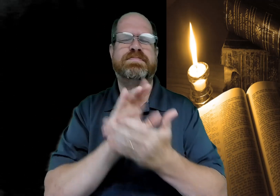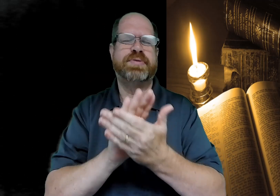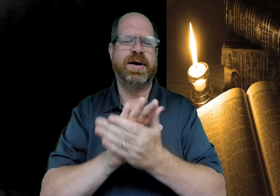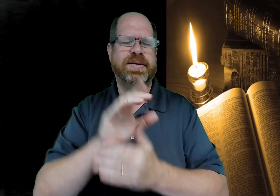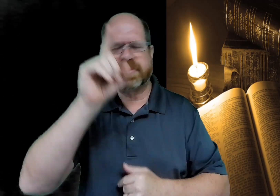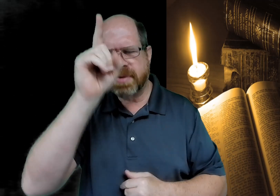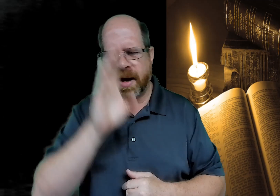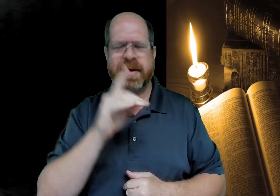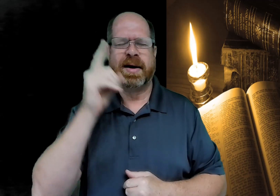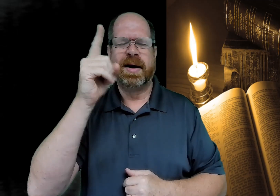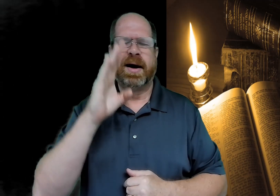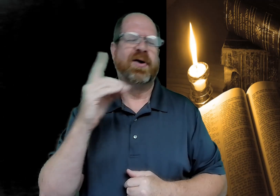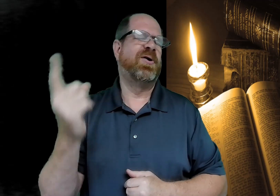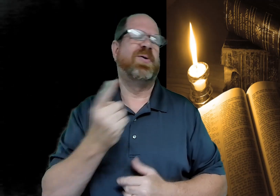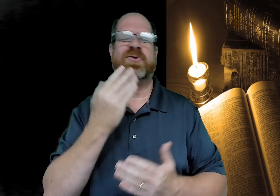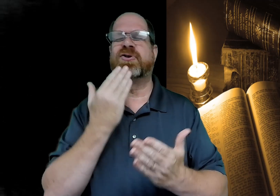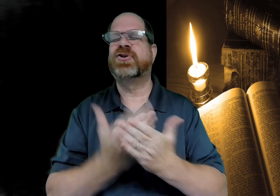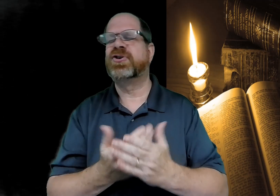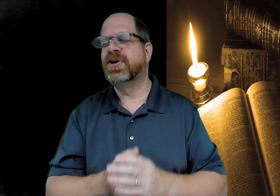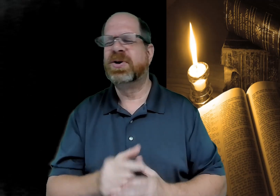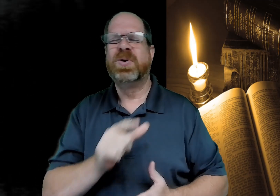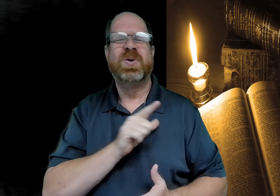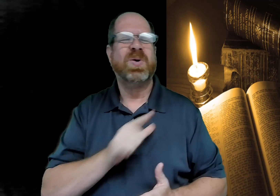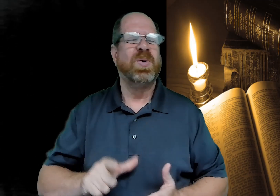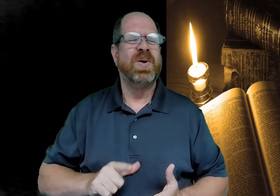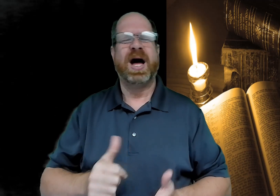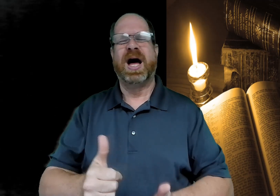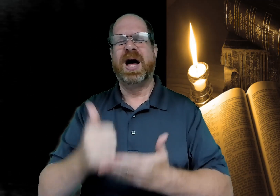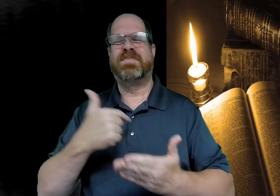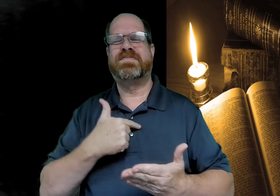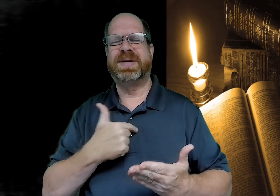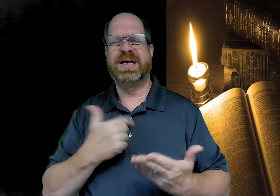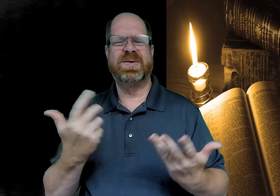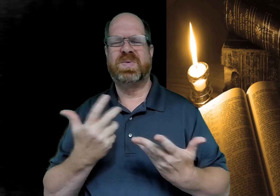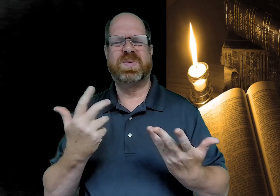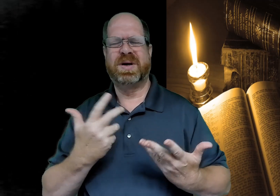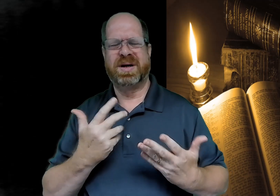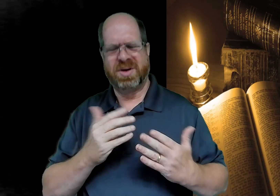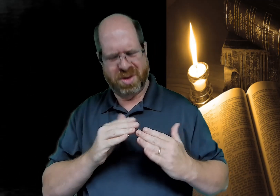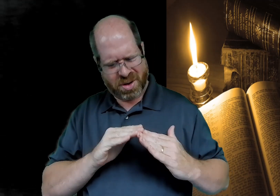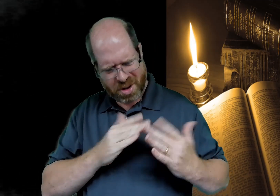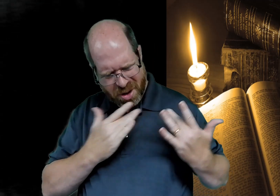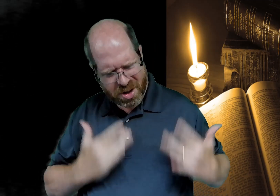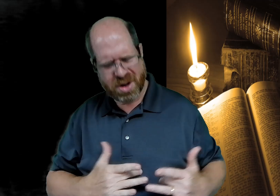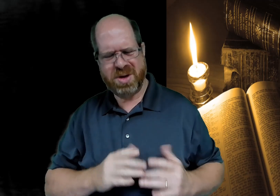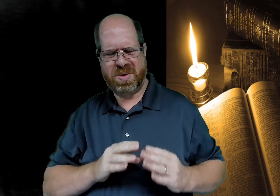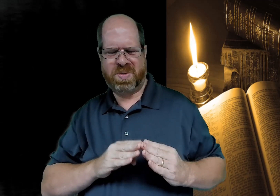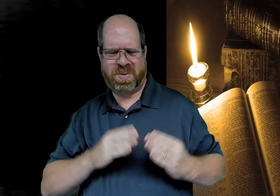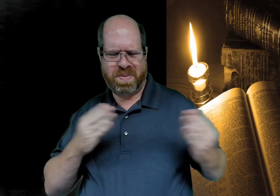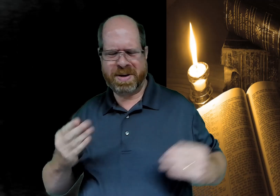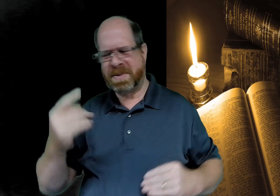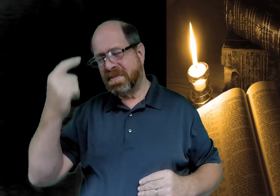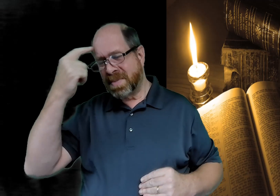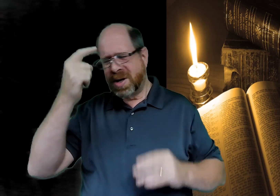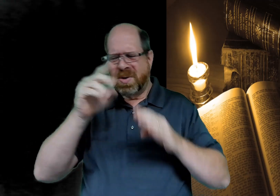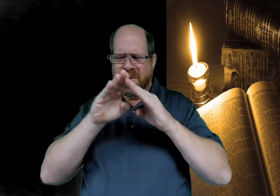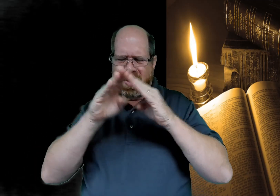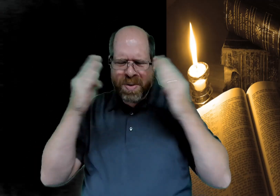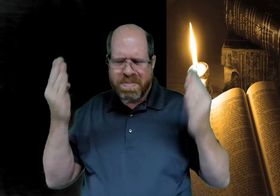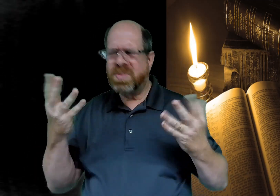we praise you god because you are always good lord help us to open our hearts and open our